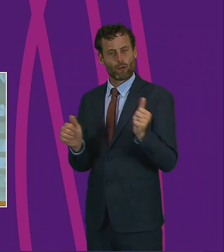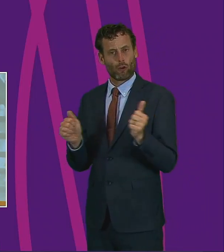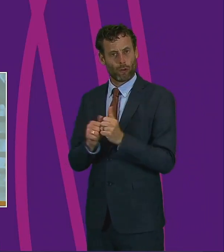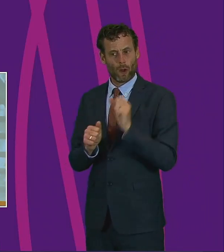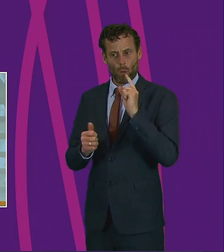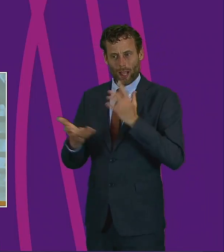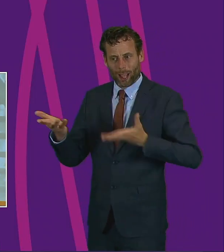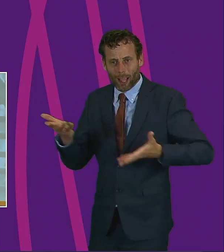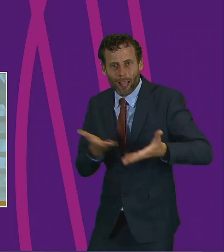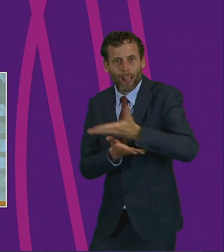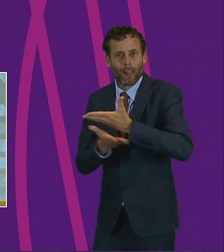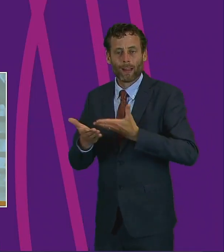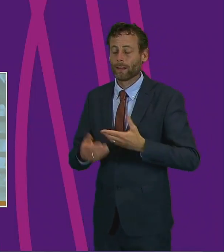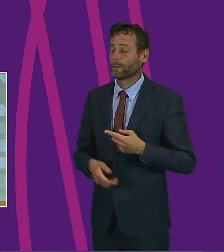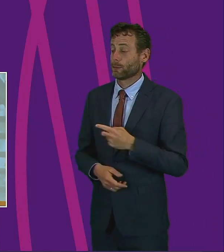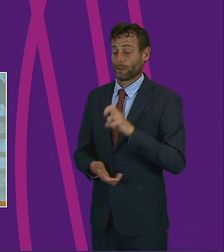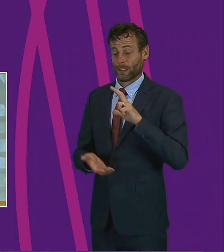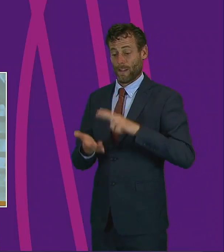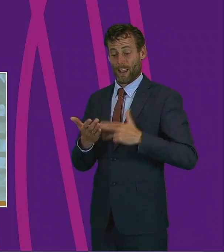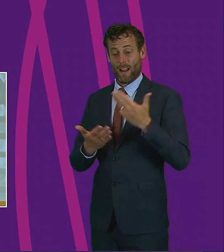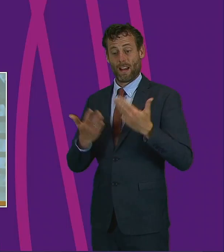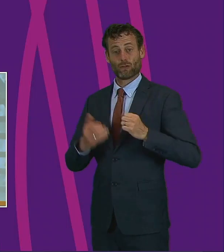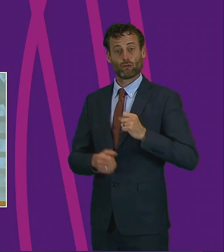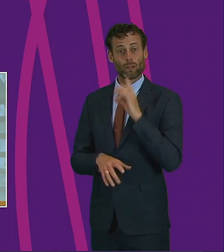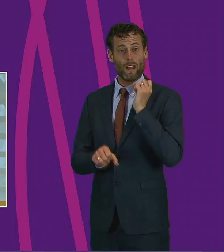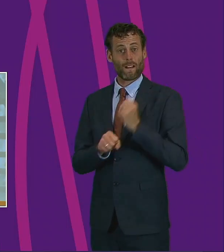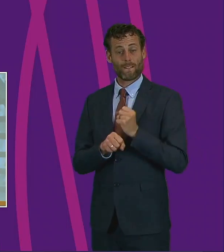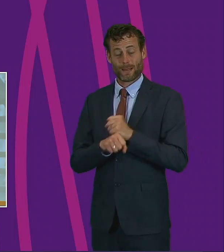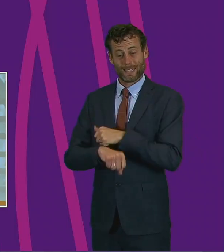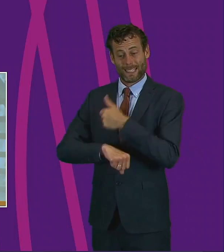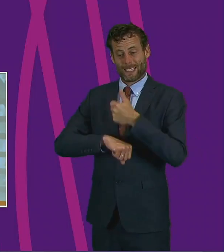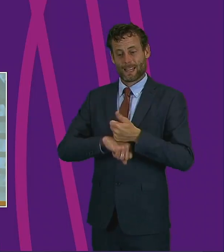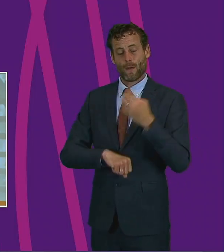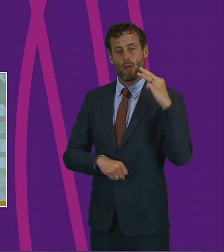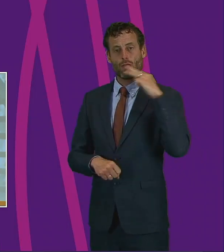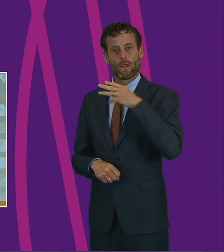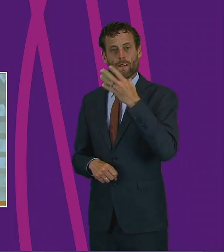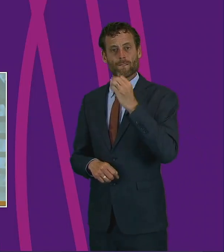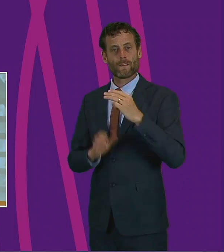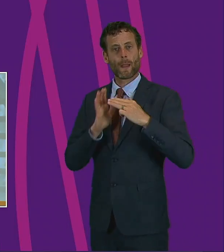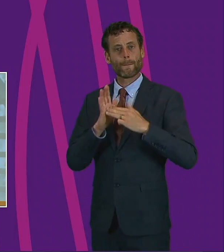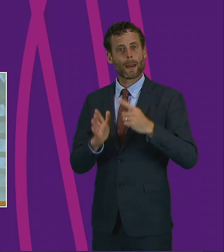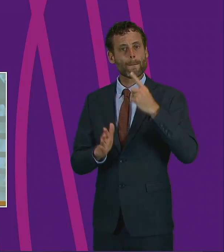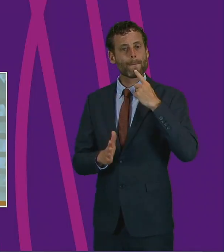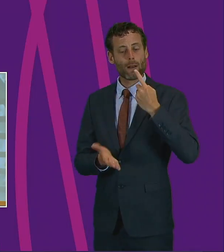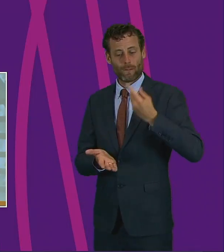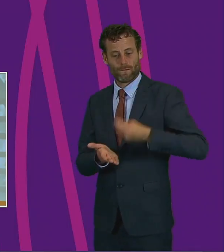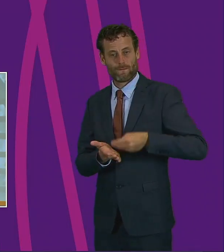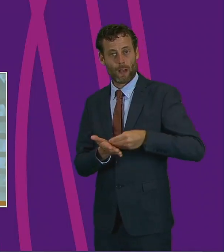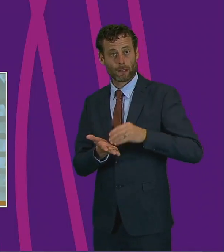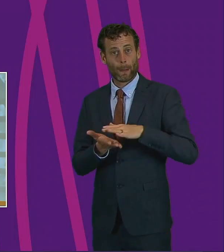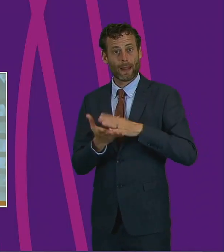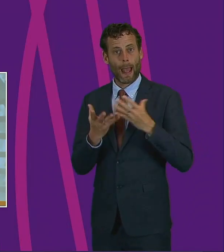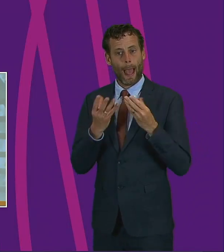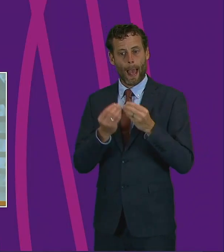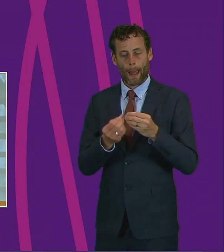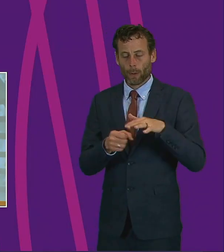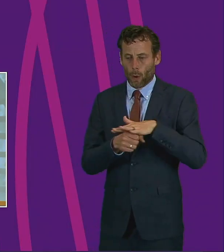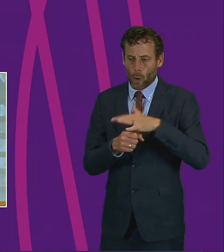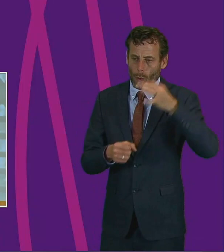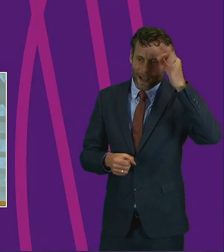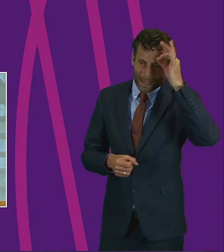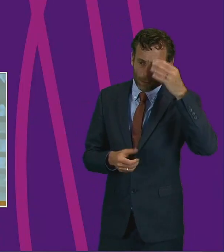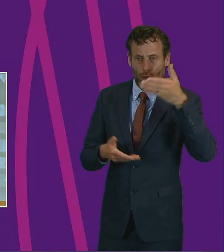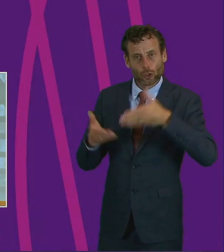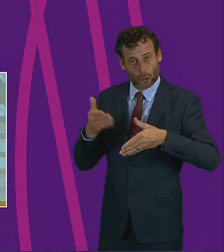beginning of the coronavirus emergency, the Scottish Government introduced the £350 million fund to allow councils, charities, businesses and community groups to